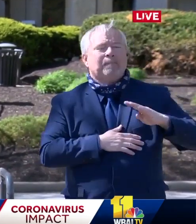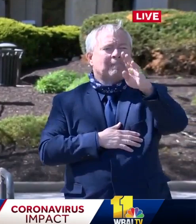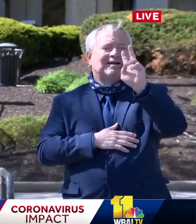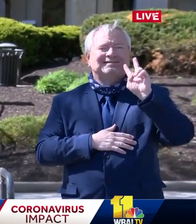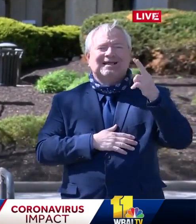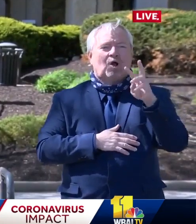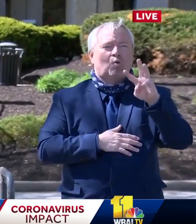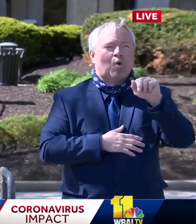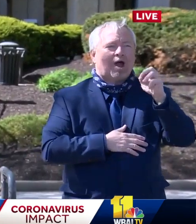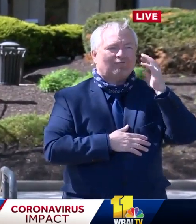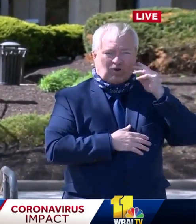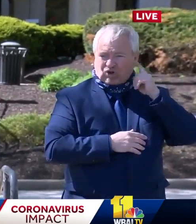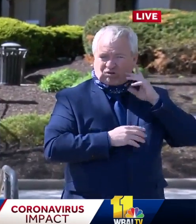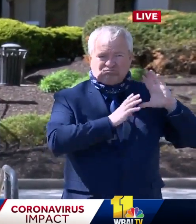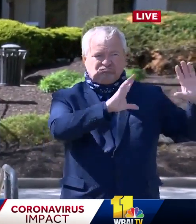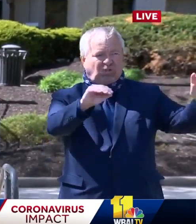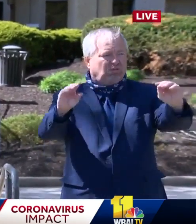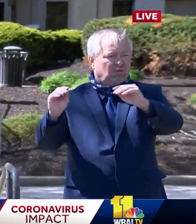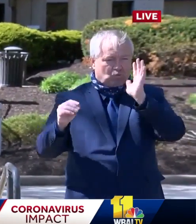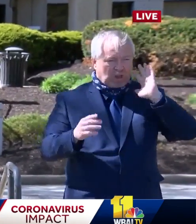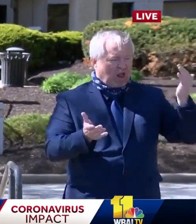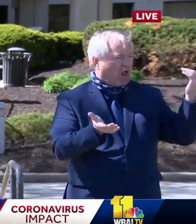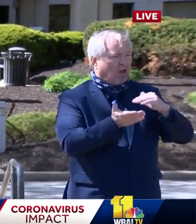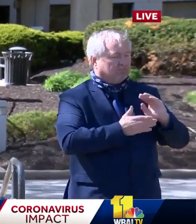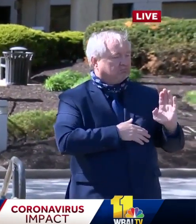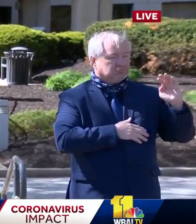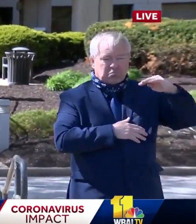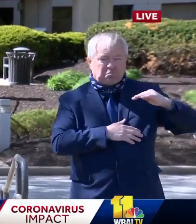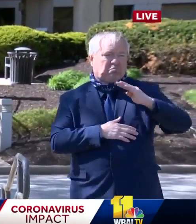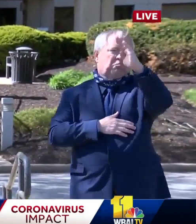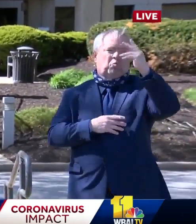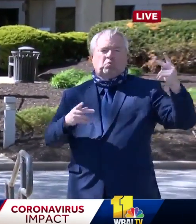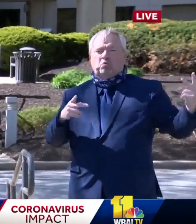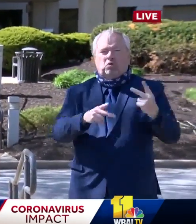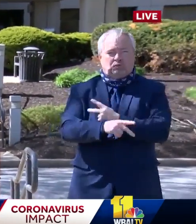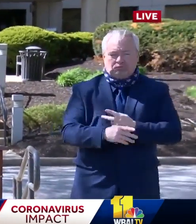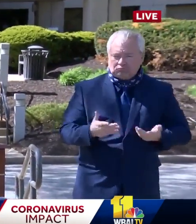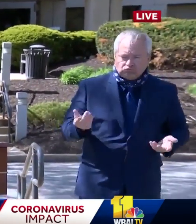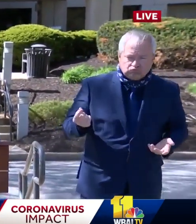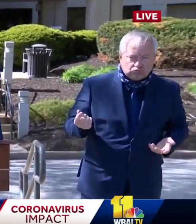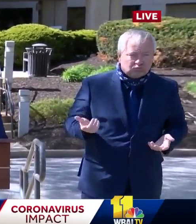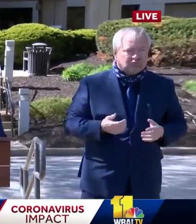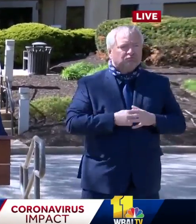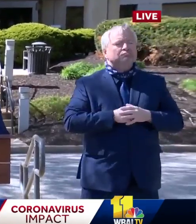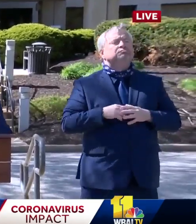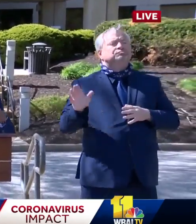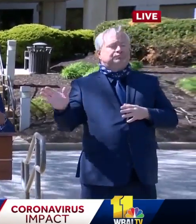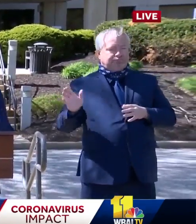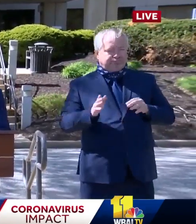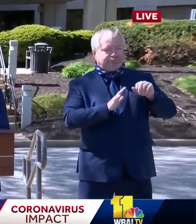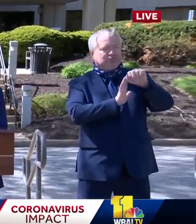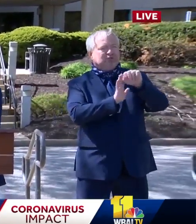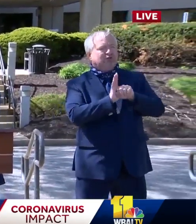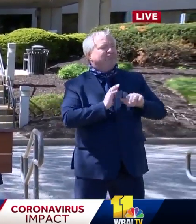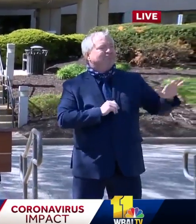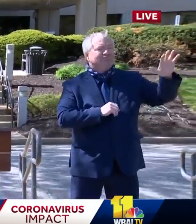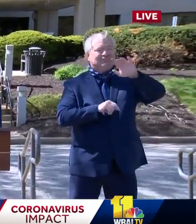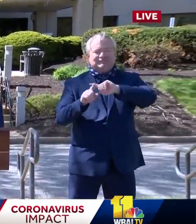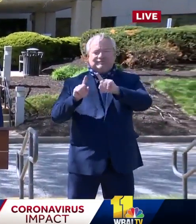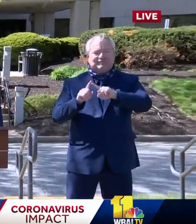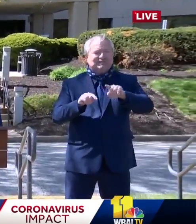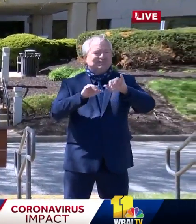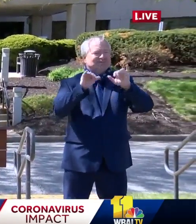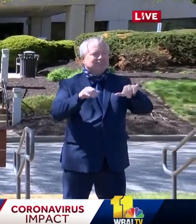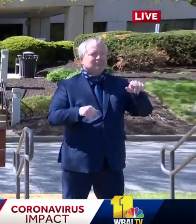work with this? Dr. I think health systems from around the state are partnering in the way we've done it to this point with